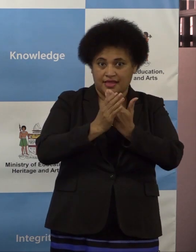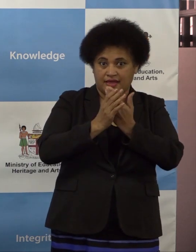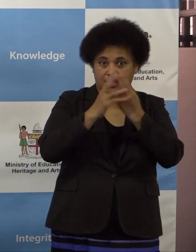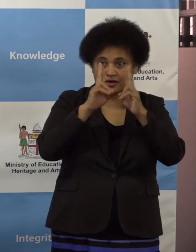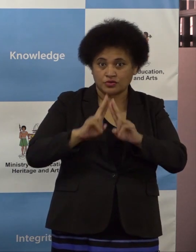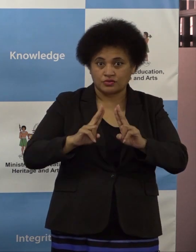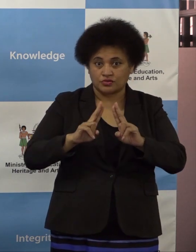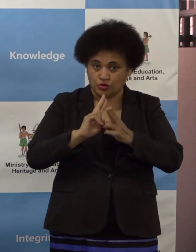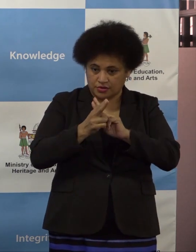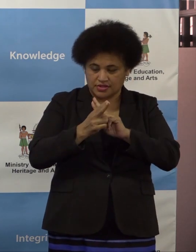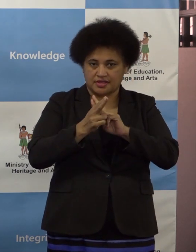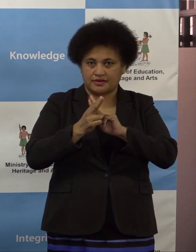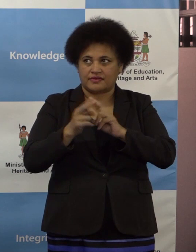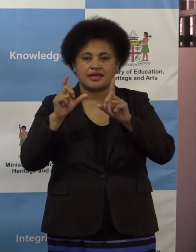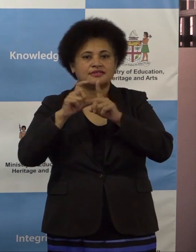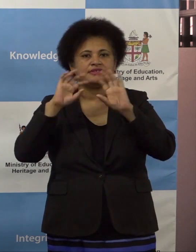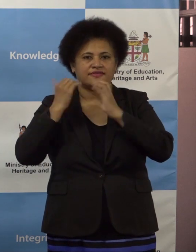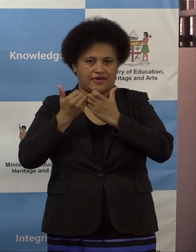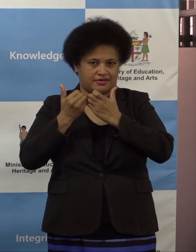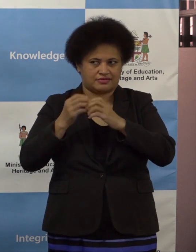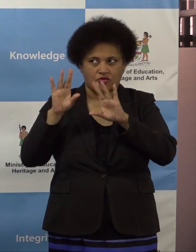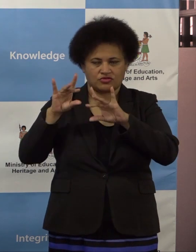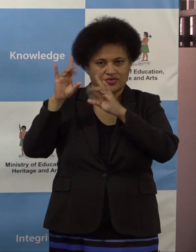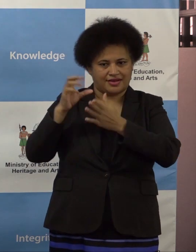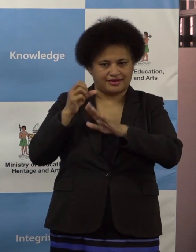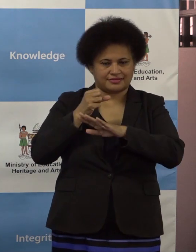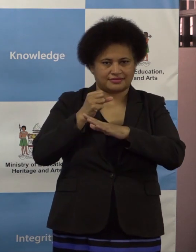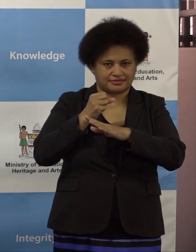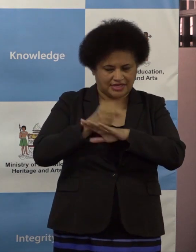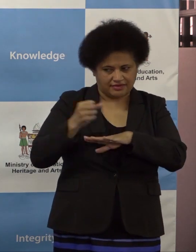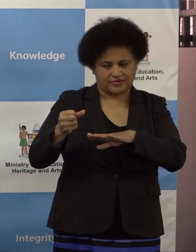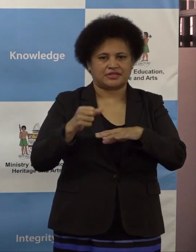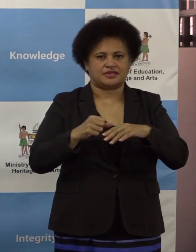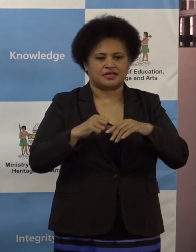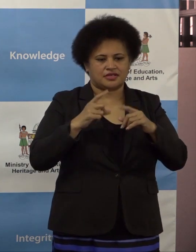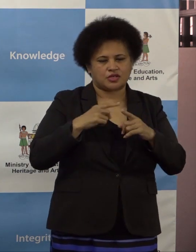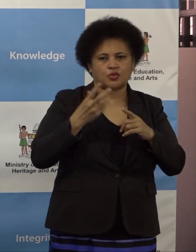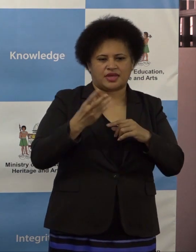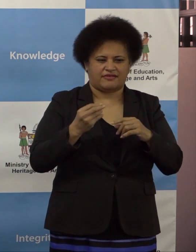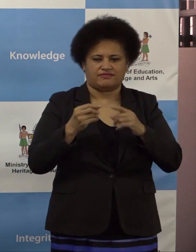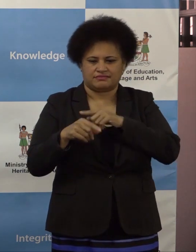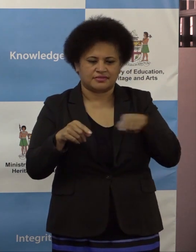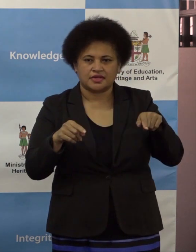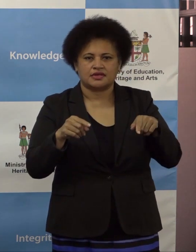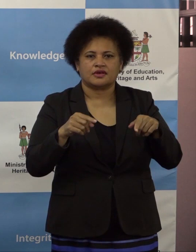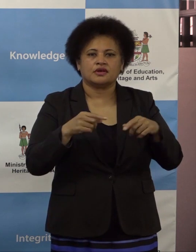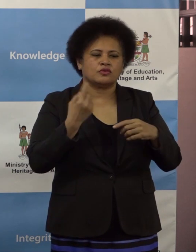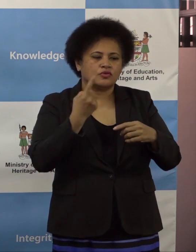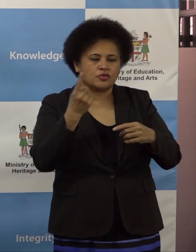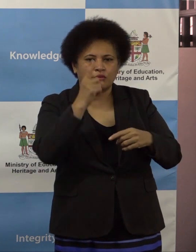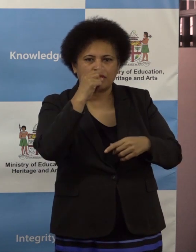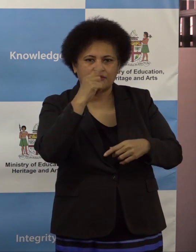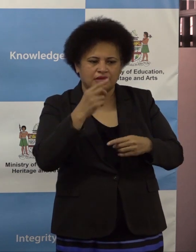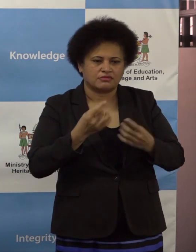refresher training for our 35 counsellors who are put in clusters to provide psychosocial support. We also